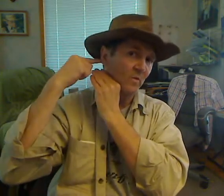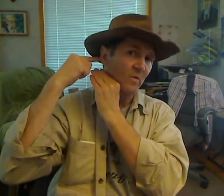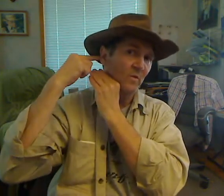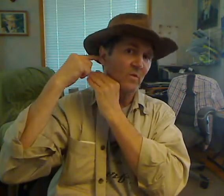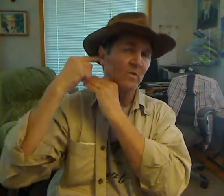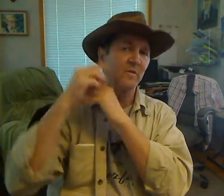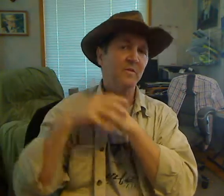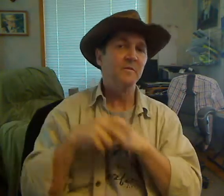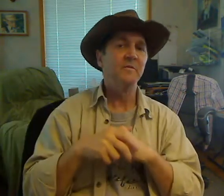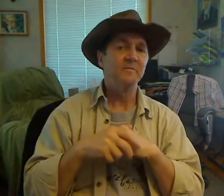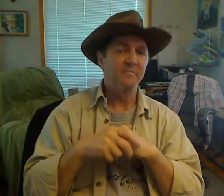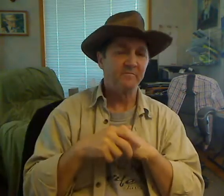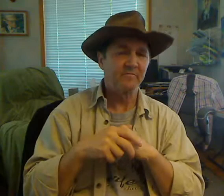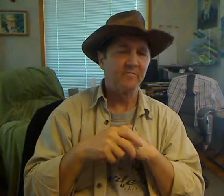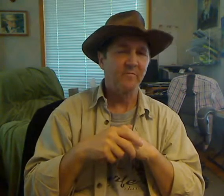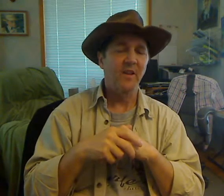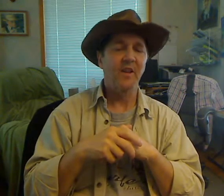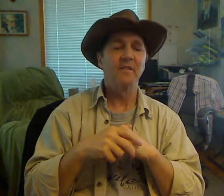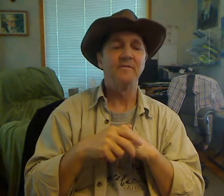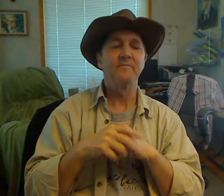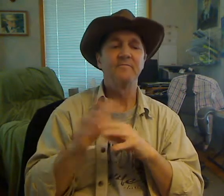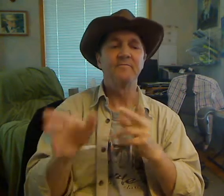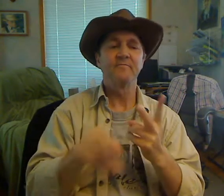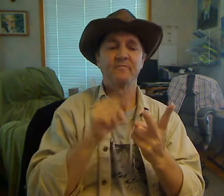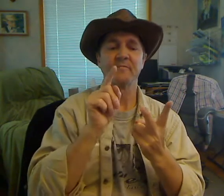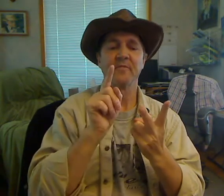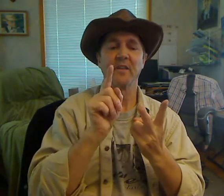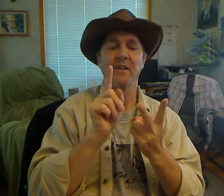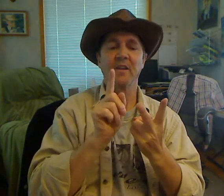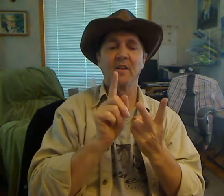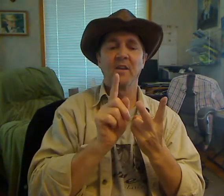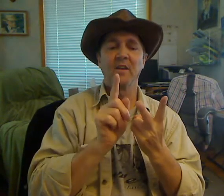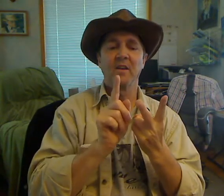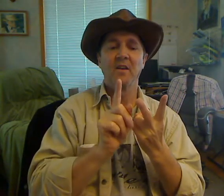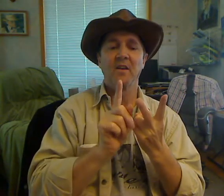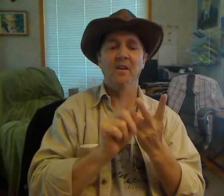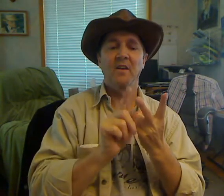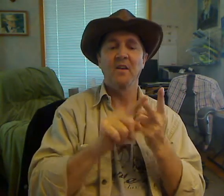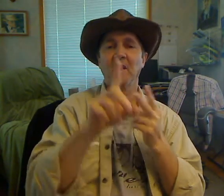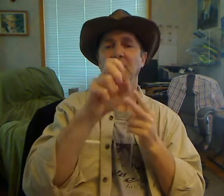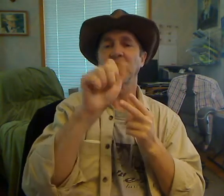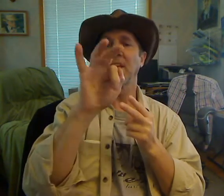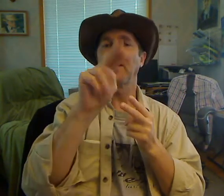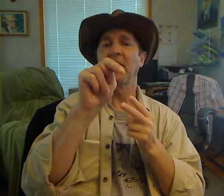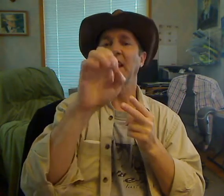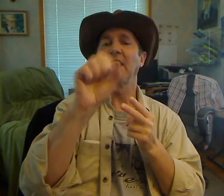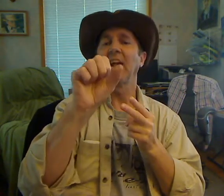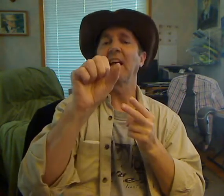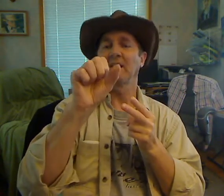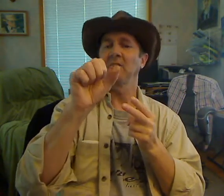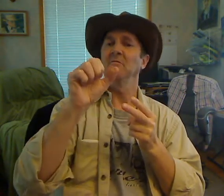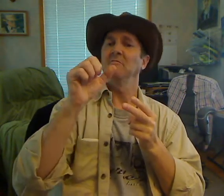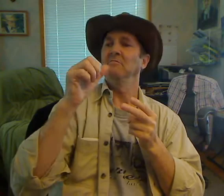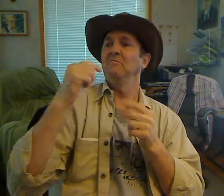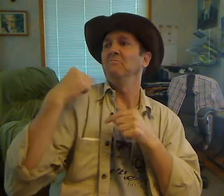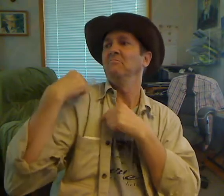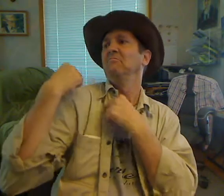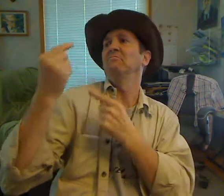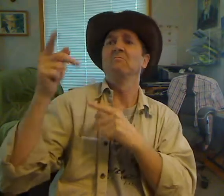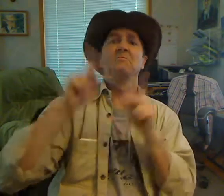to date on the effects of diabetes on an unborn child. Canadians will soon be able to screen those telemarketers. It is expected